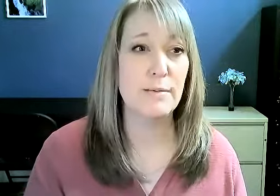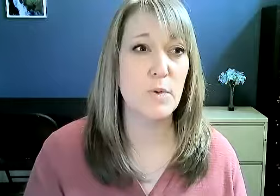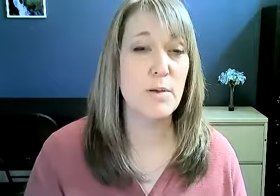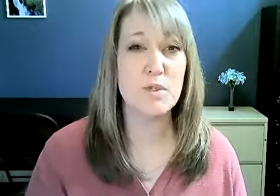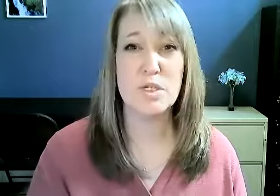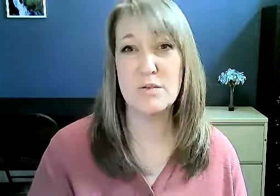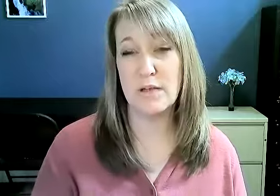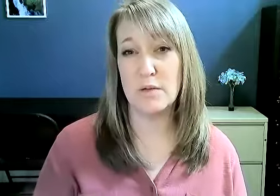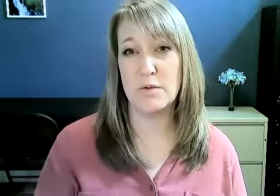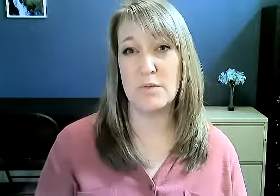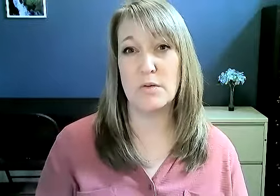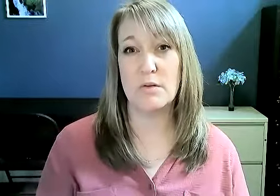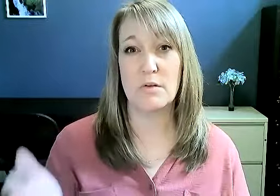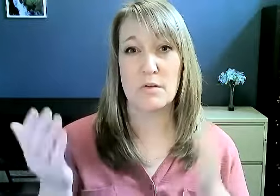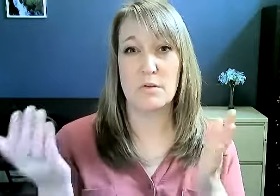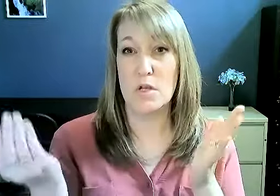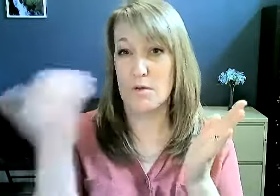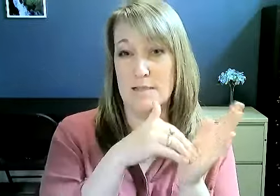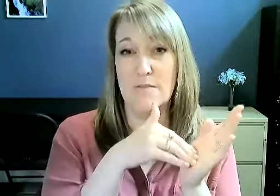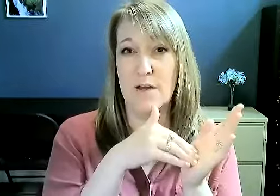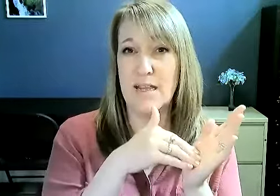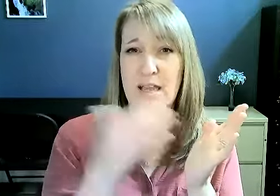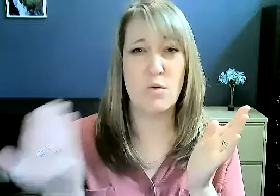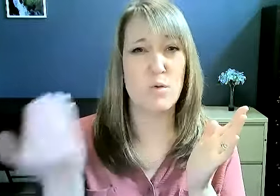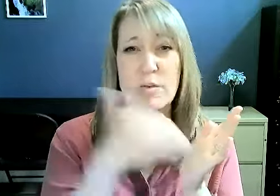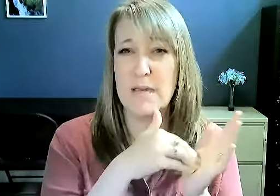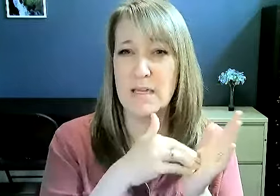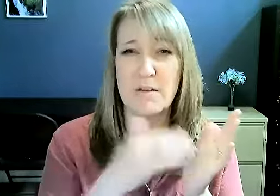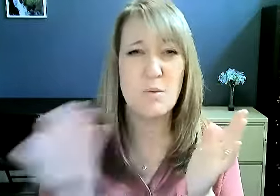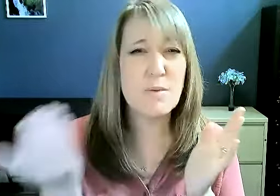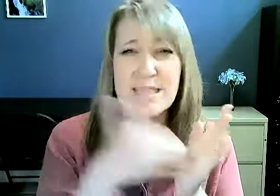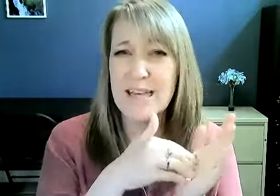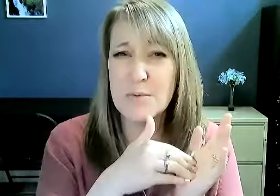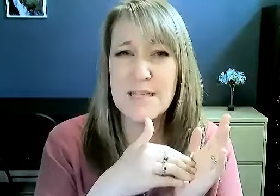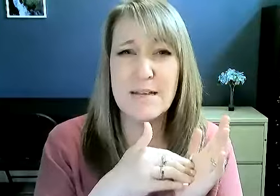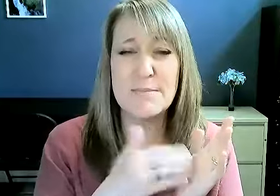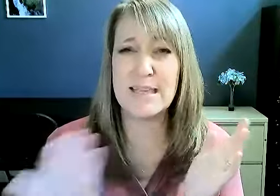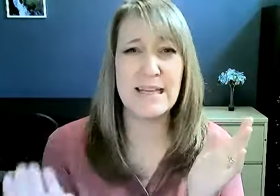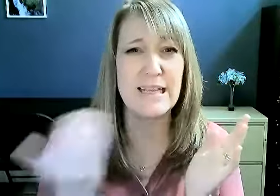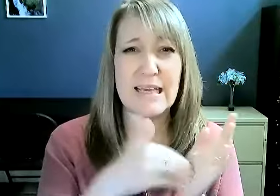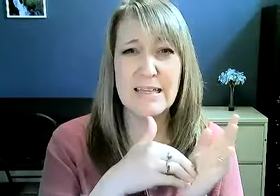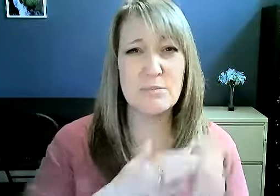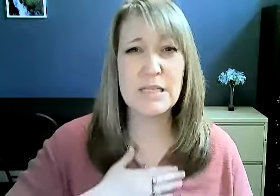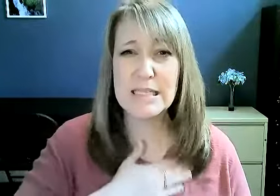Remember, too, that you know the sign for again or repeat. OK, what was that? What was that? I missed that again, please.